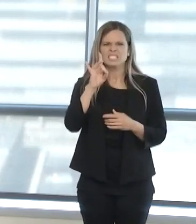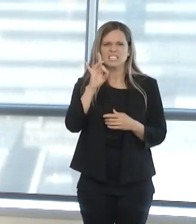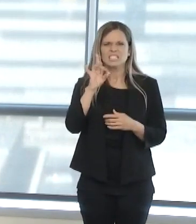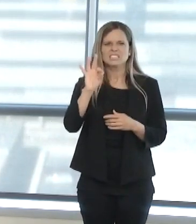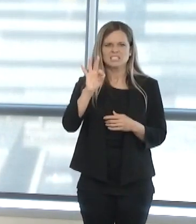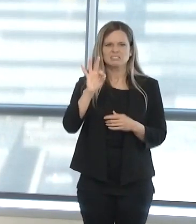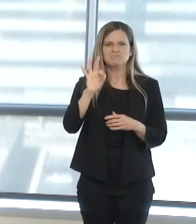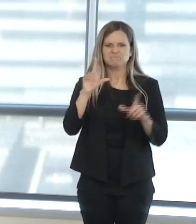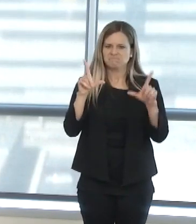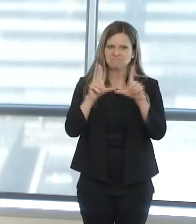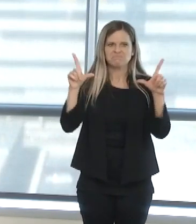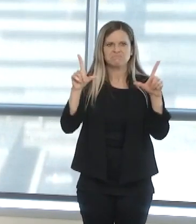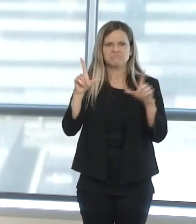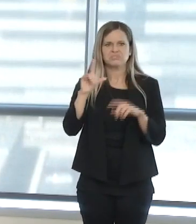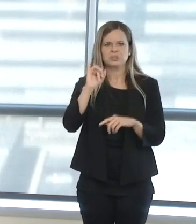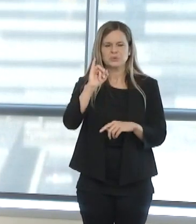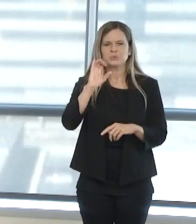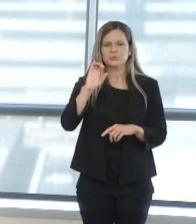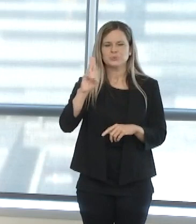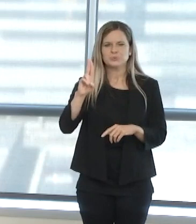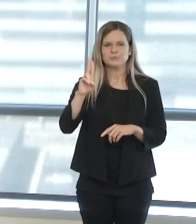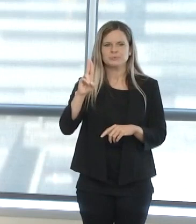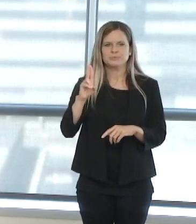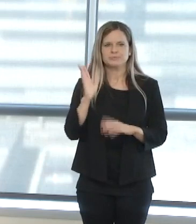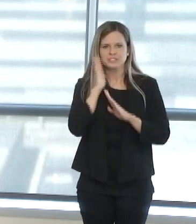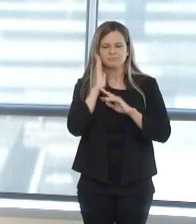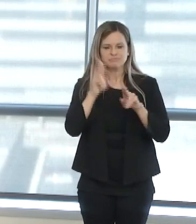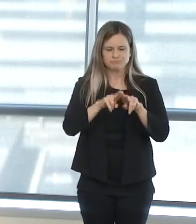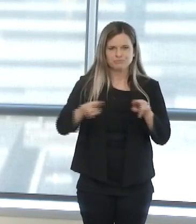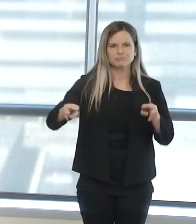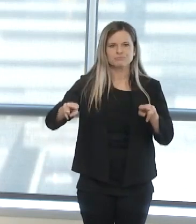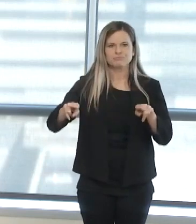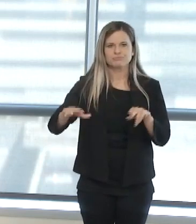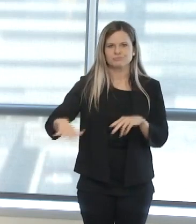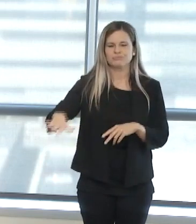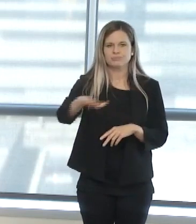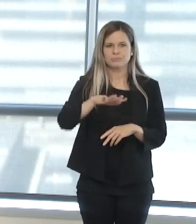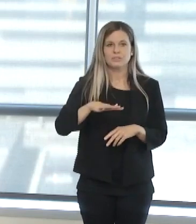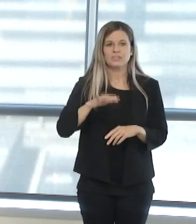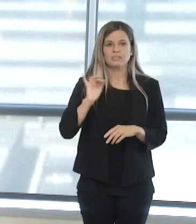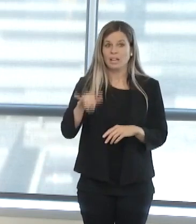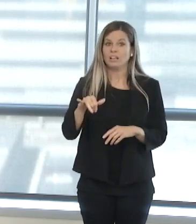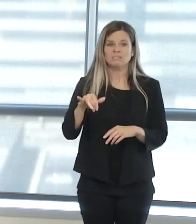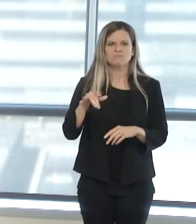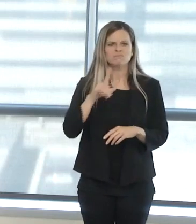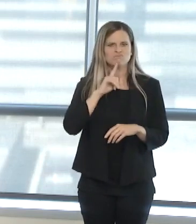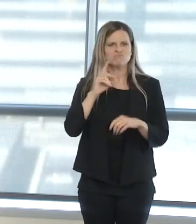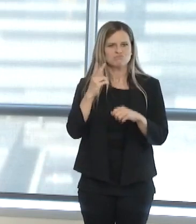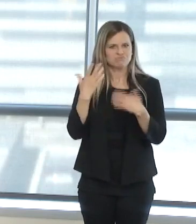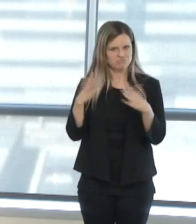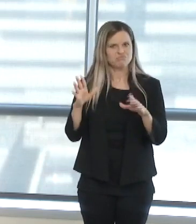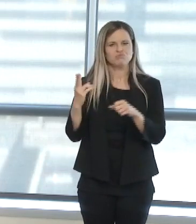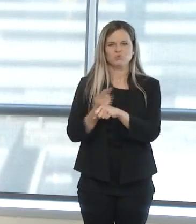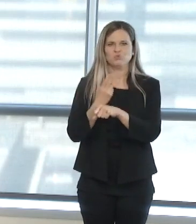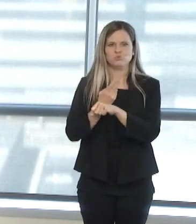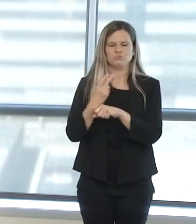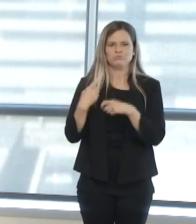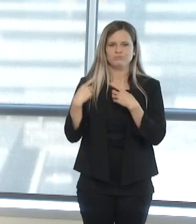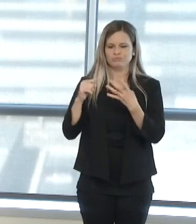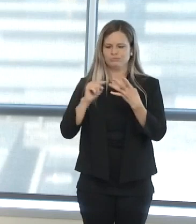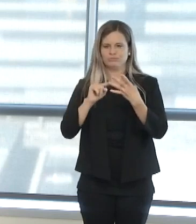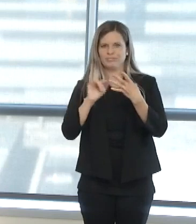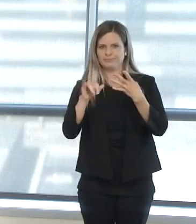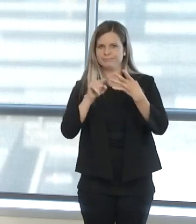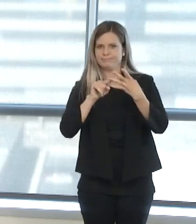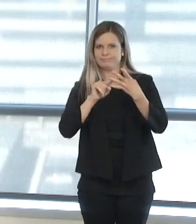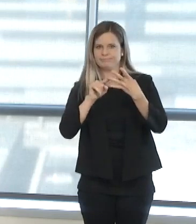beds across our system. so those are all included in being utilized for patient care in phase one. As has been